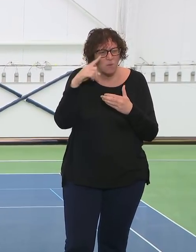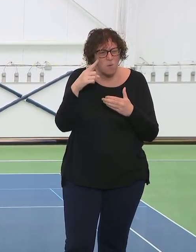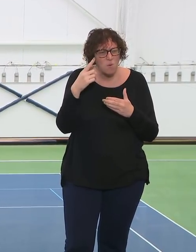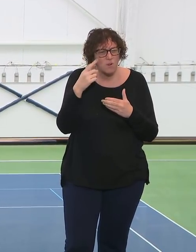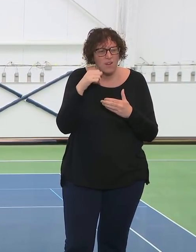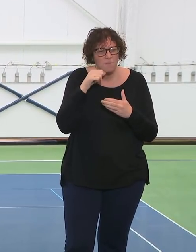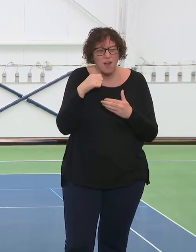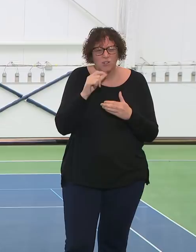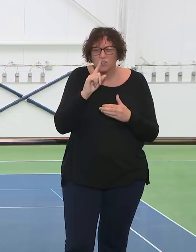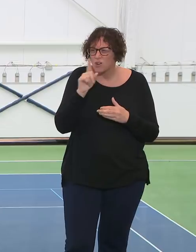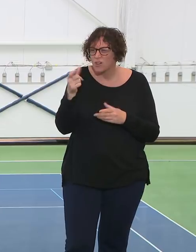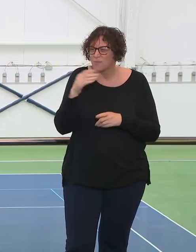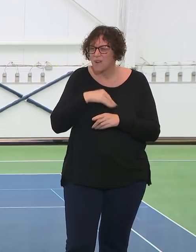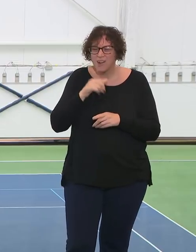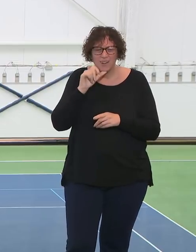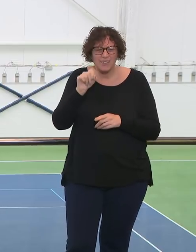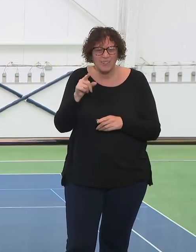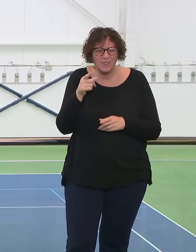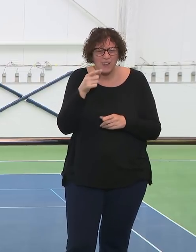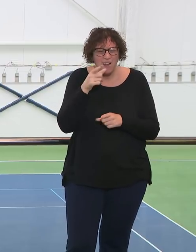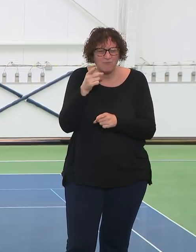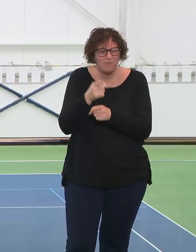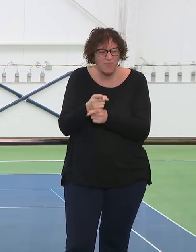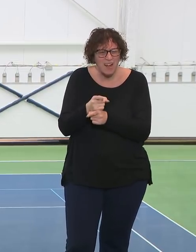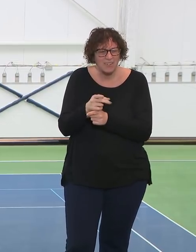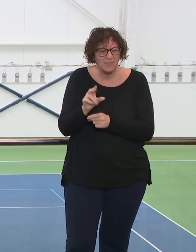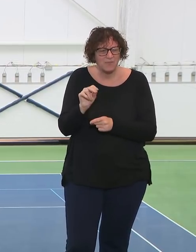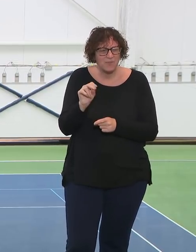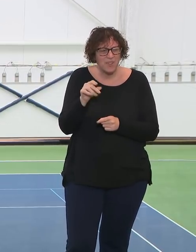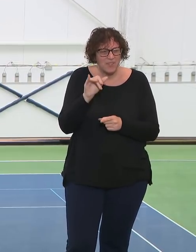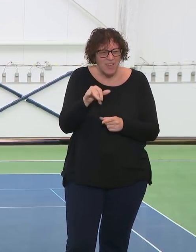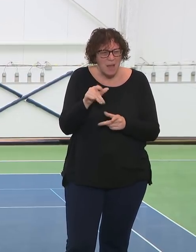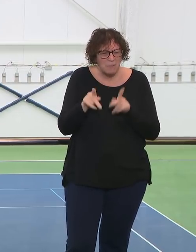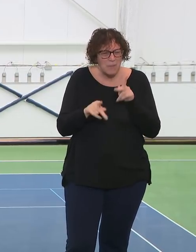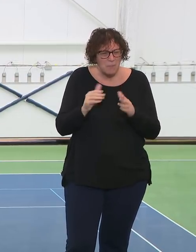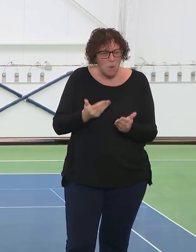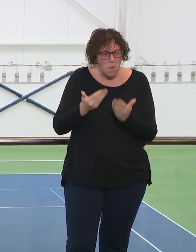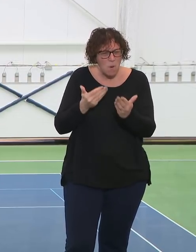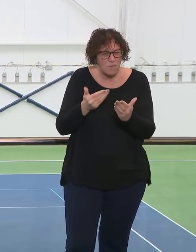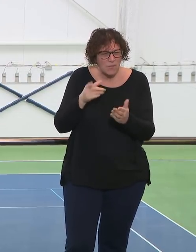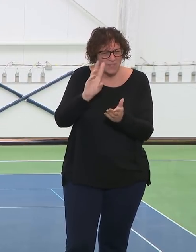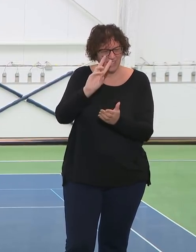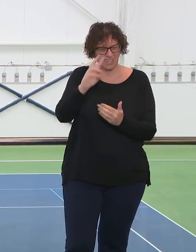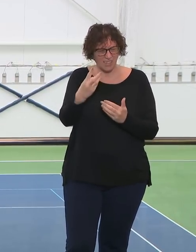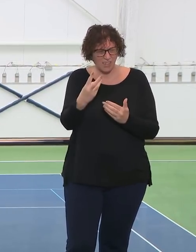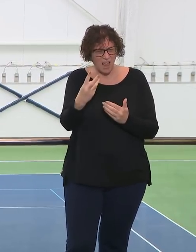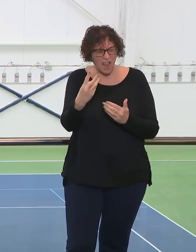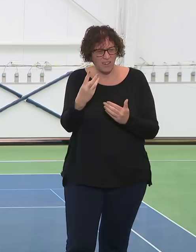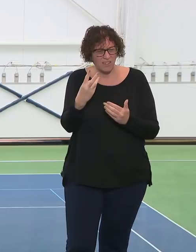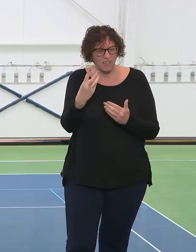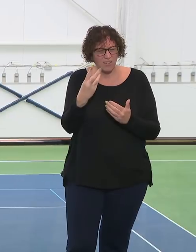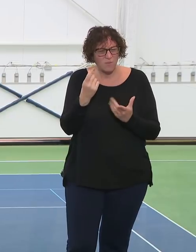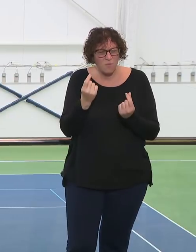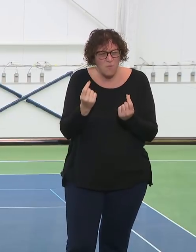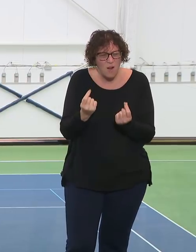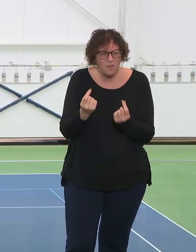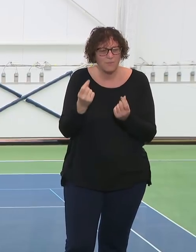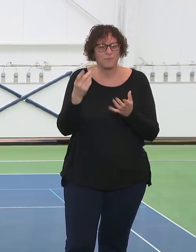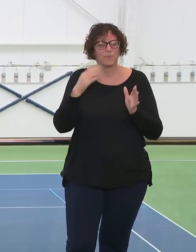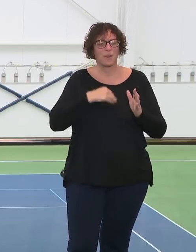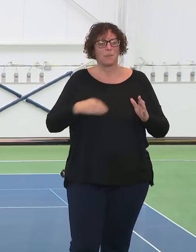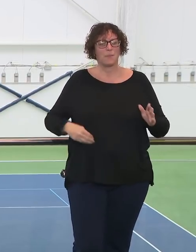That doesn't sound right at all. Okay. Yeah. That really doesn't sound right. We'll have someone get you all the details, but let's